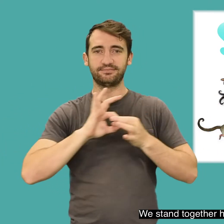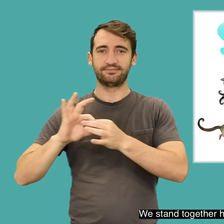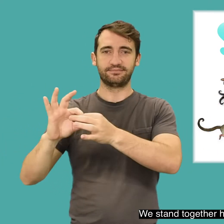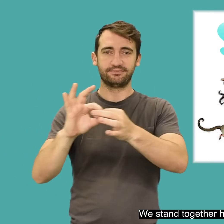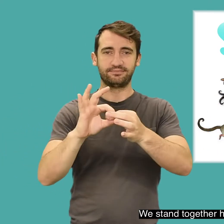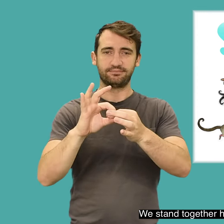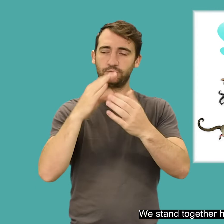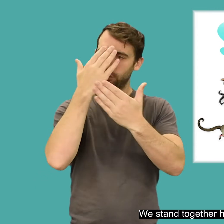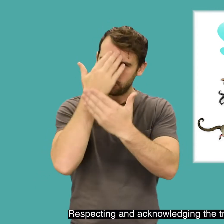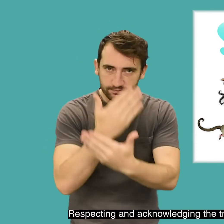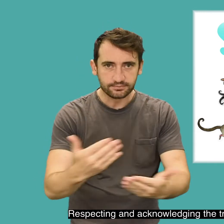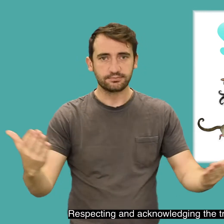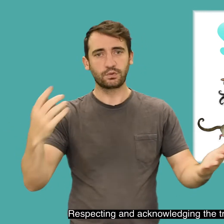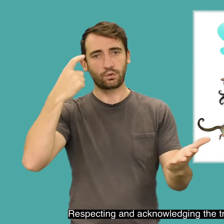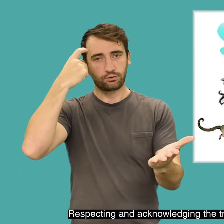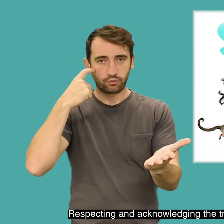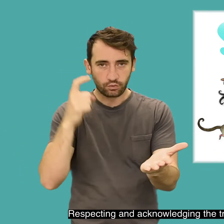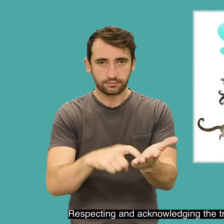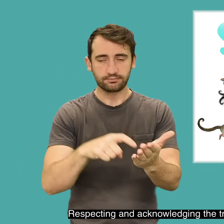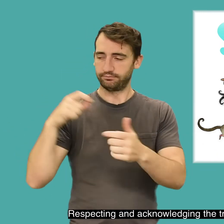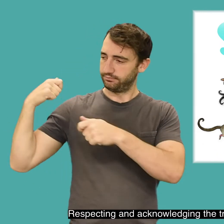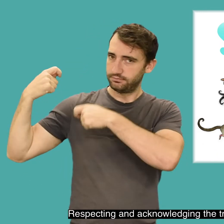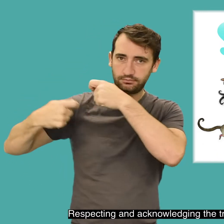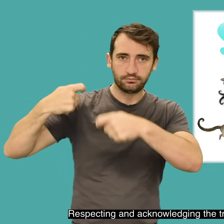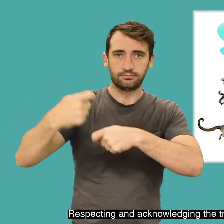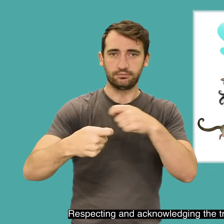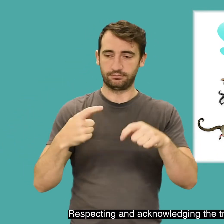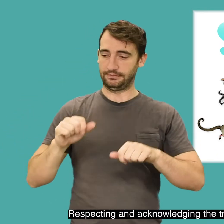hand, respecting and acknowledging the traditional owners of this land.